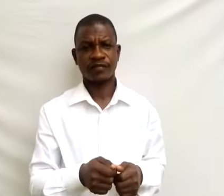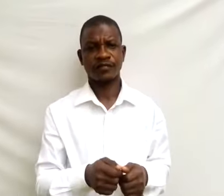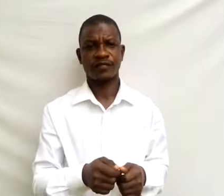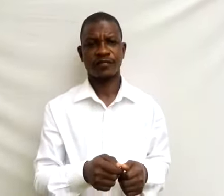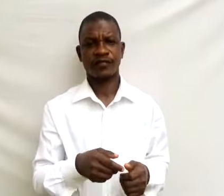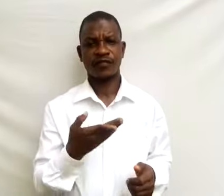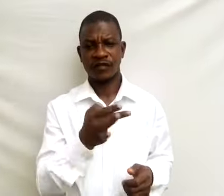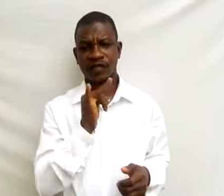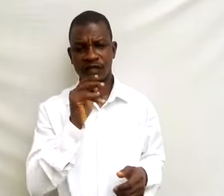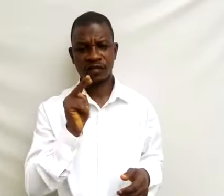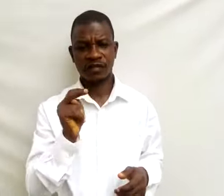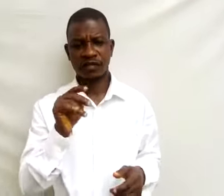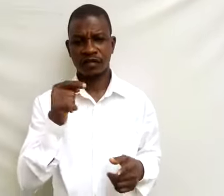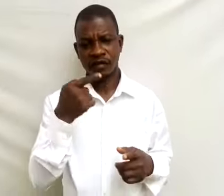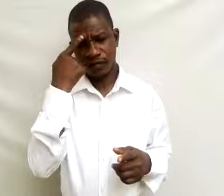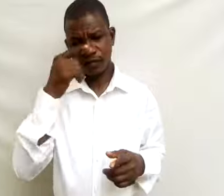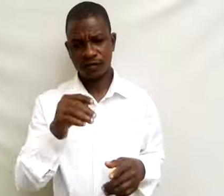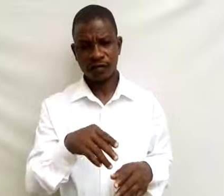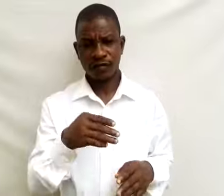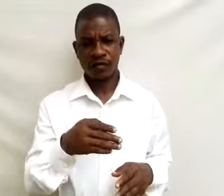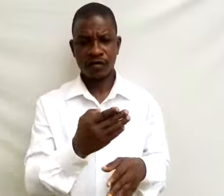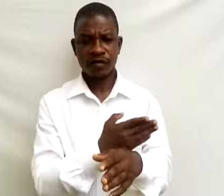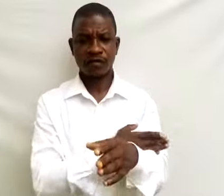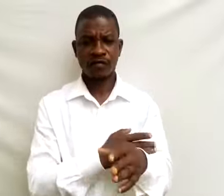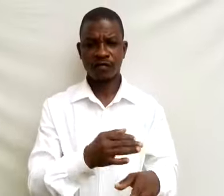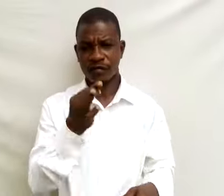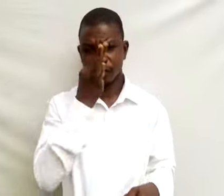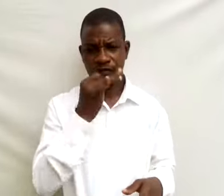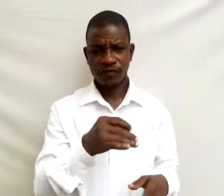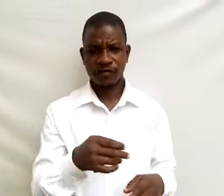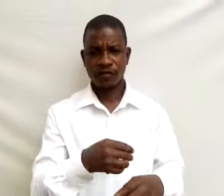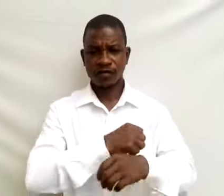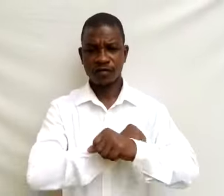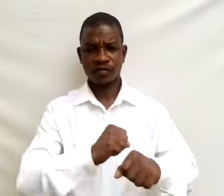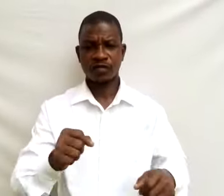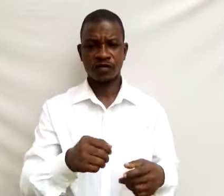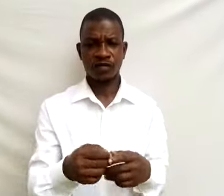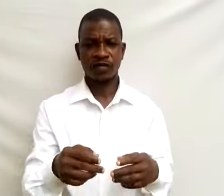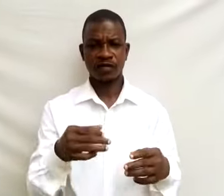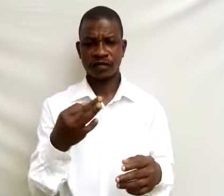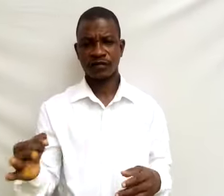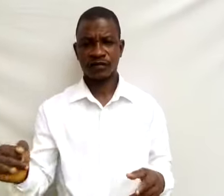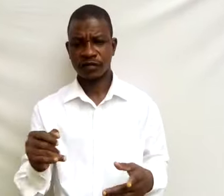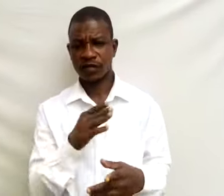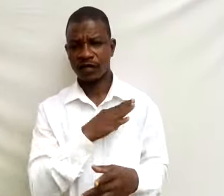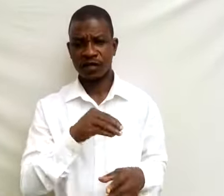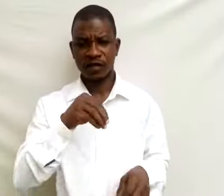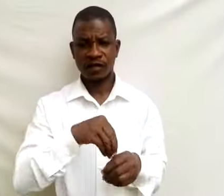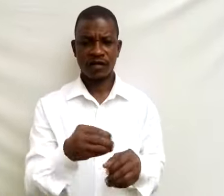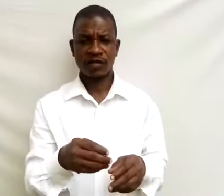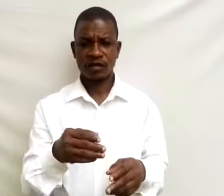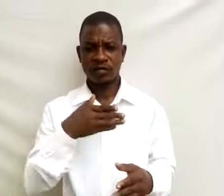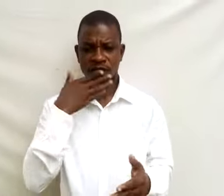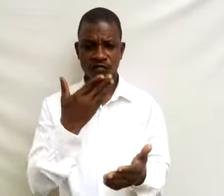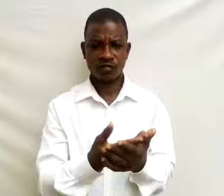There is need for improved food storage facilities and good harvesting processes.